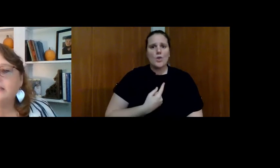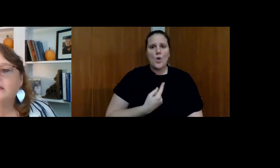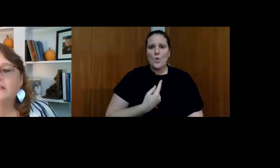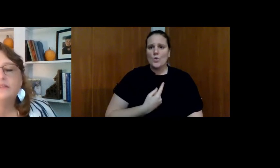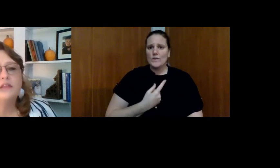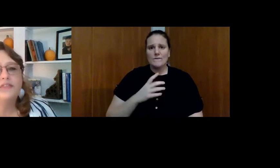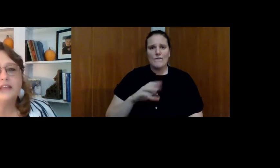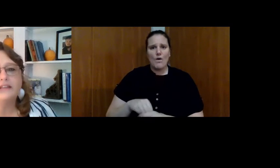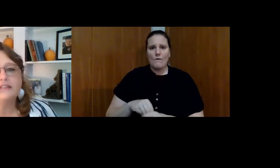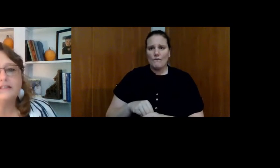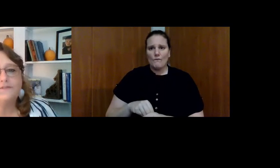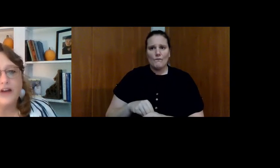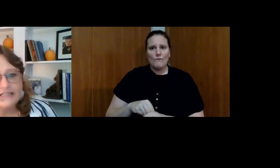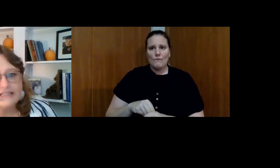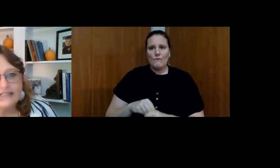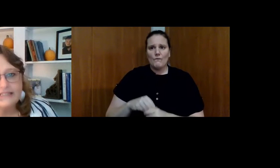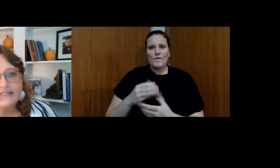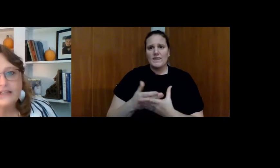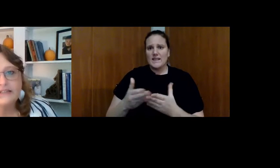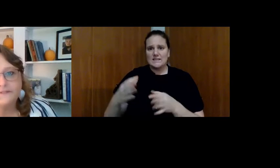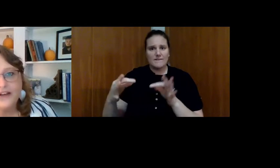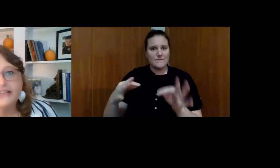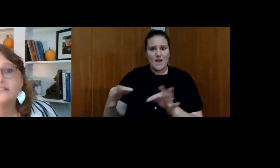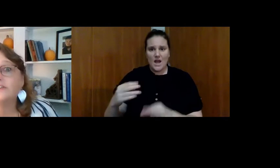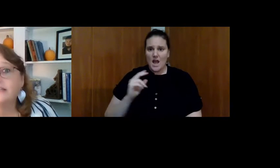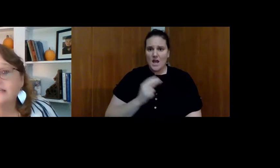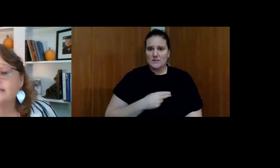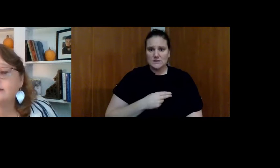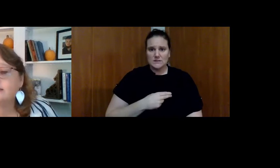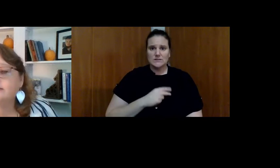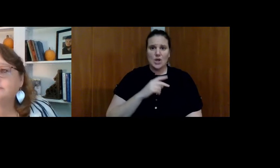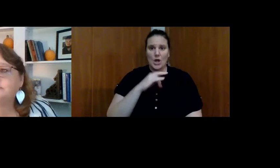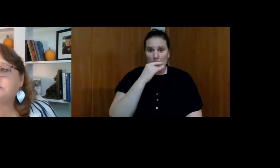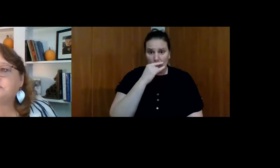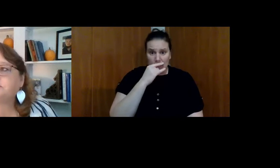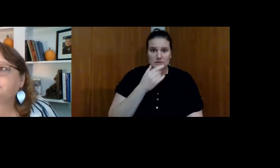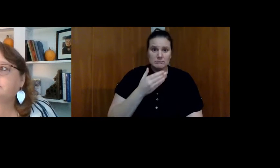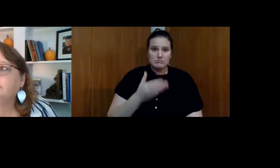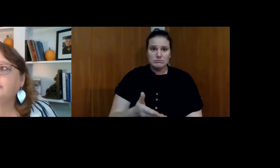be the thing that defines us. It defines our kids.